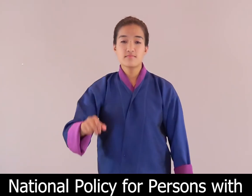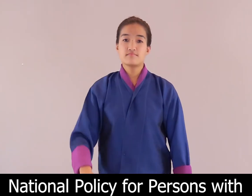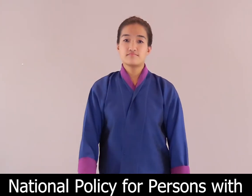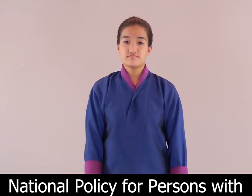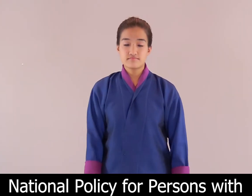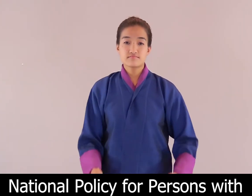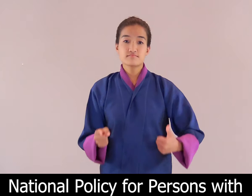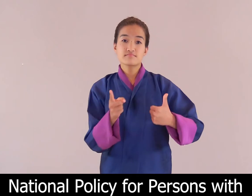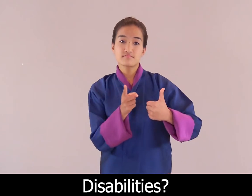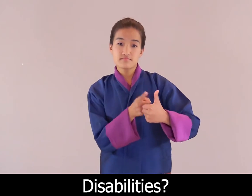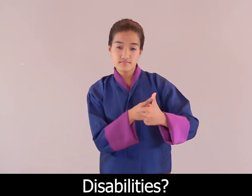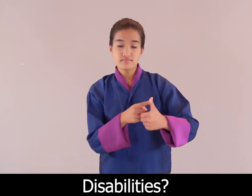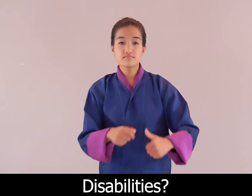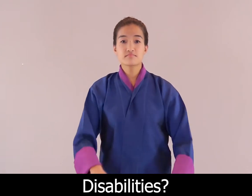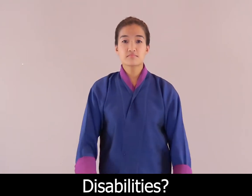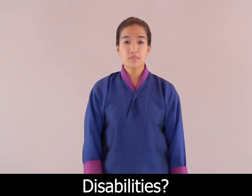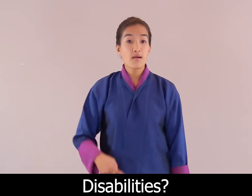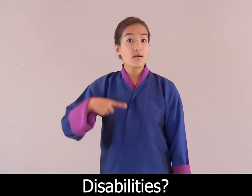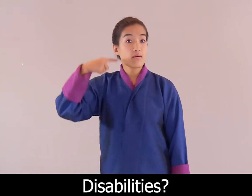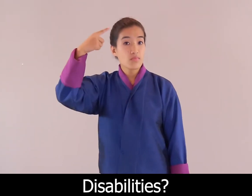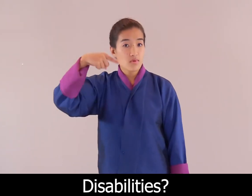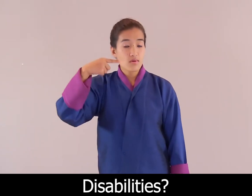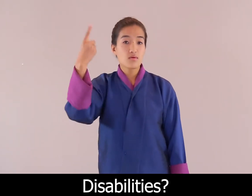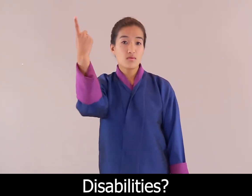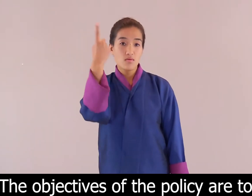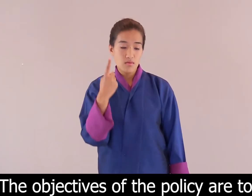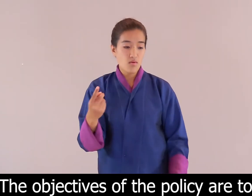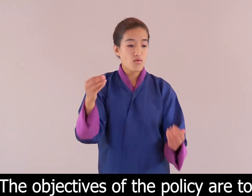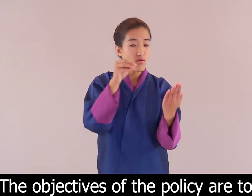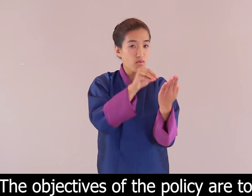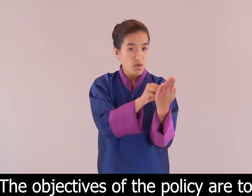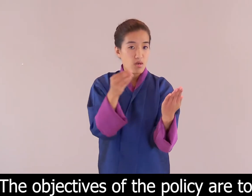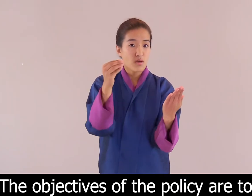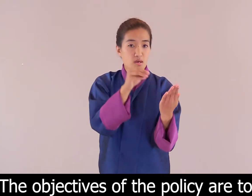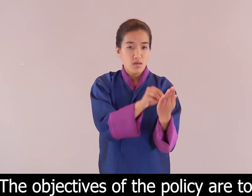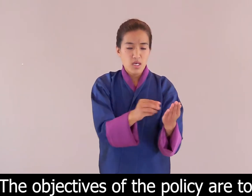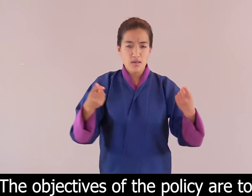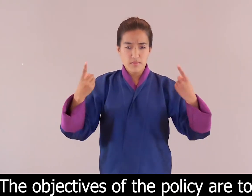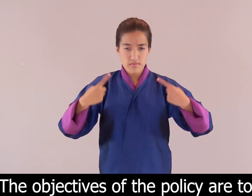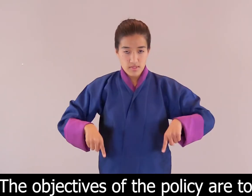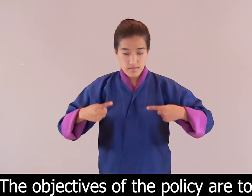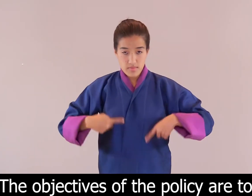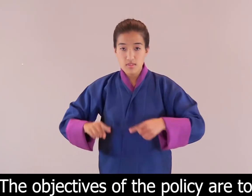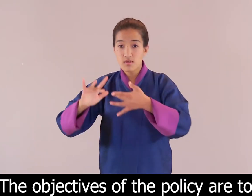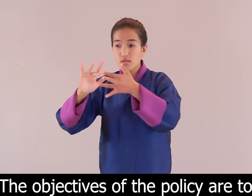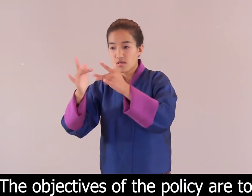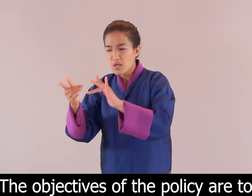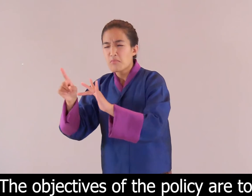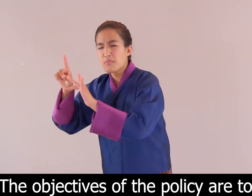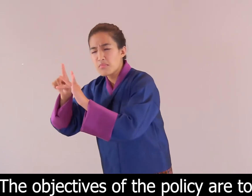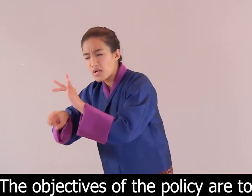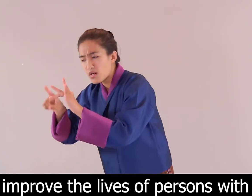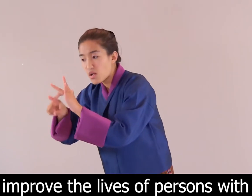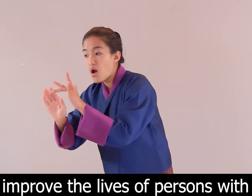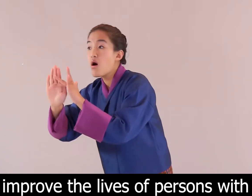The objectives of the policy are to improve the lives of persons